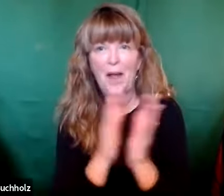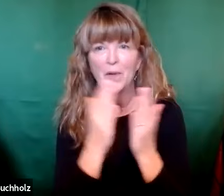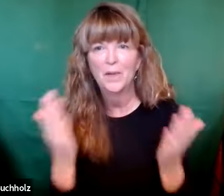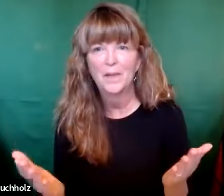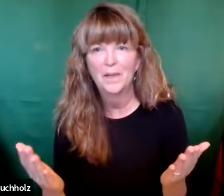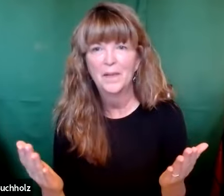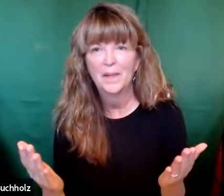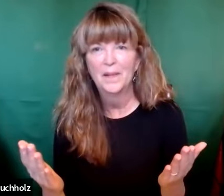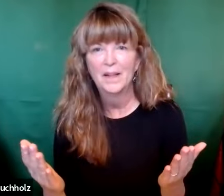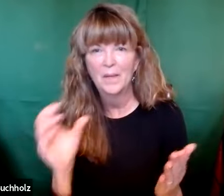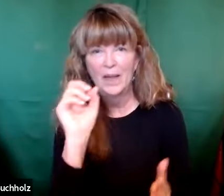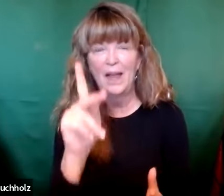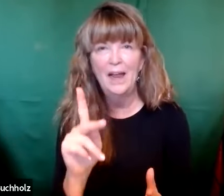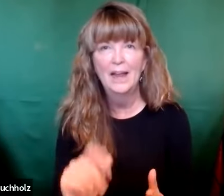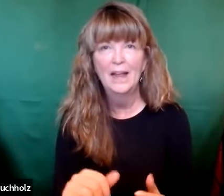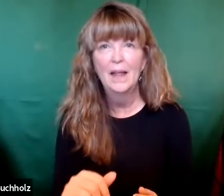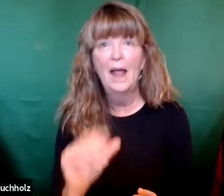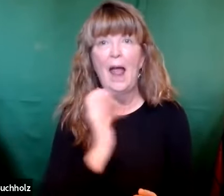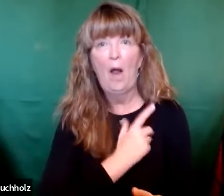about everything that's in this Holy Book. book.